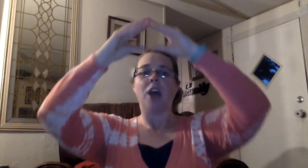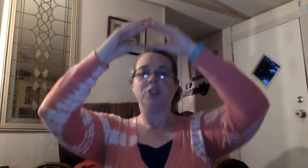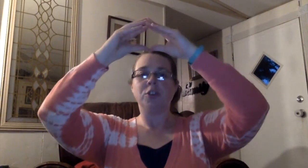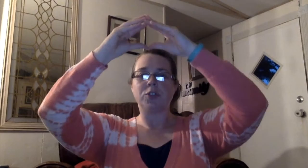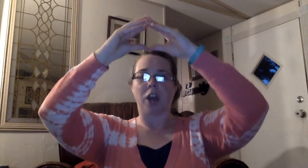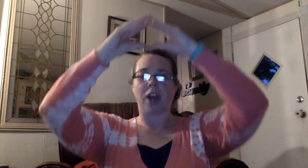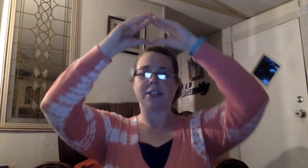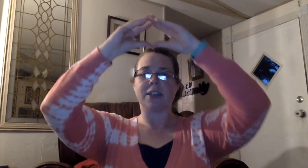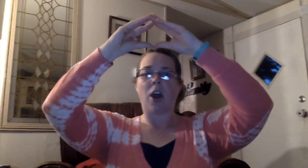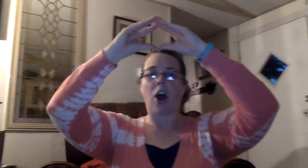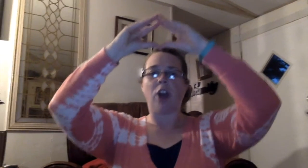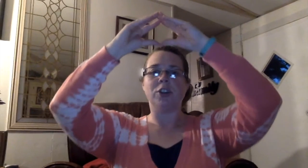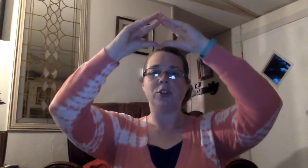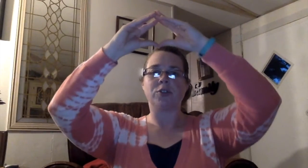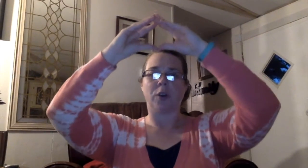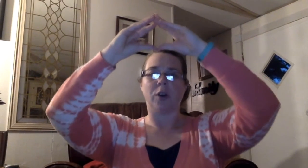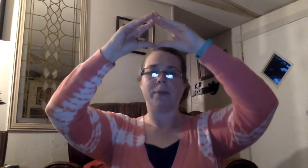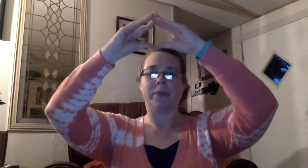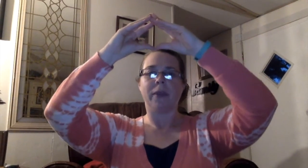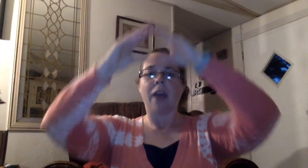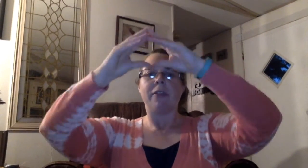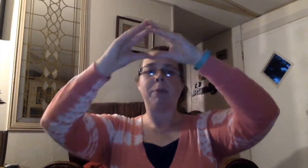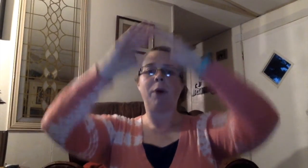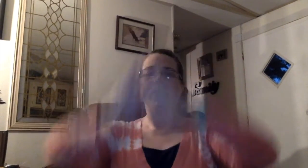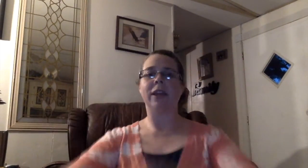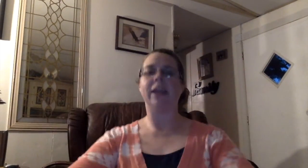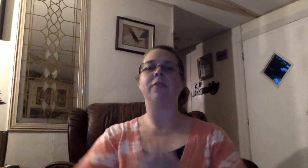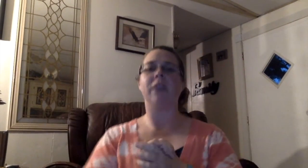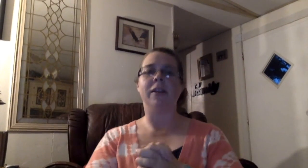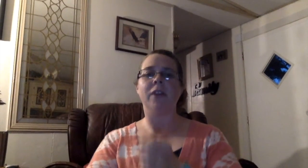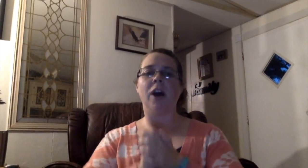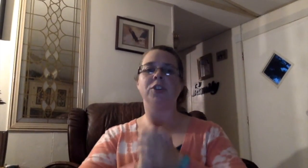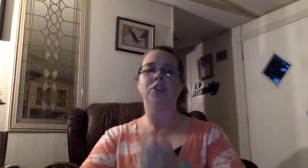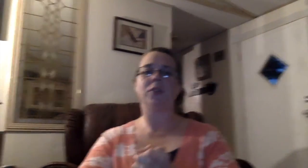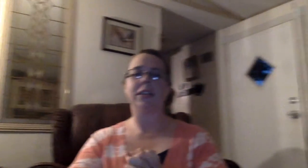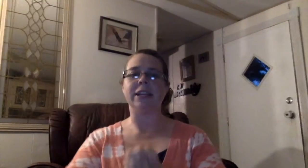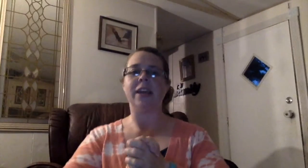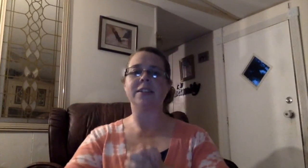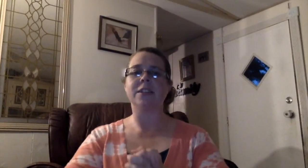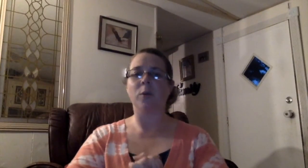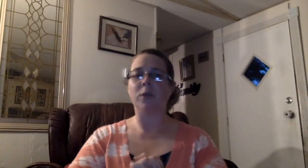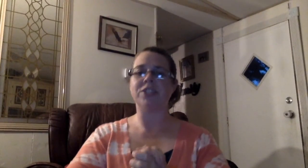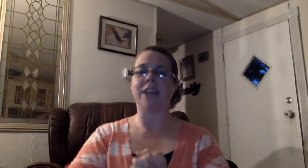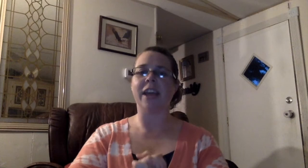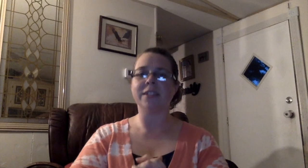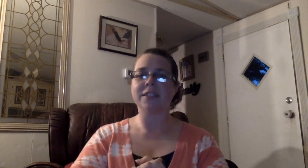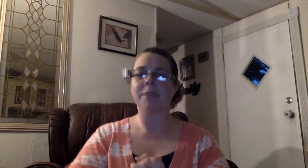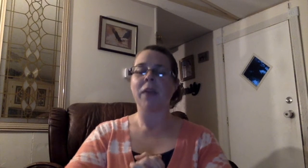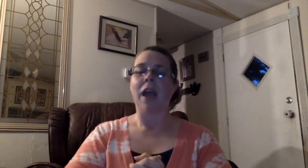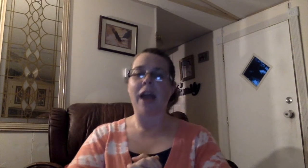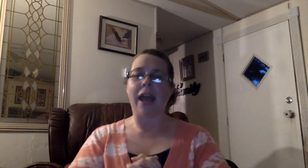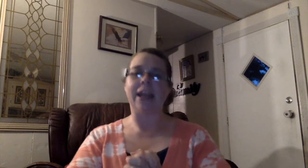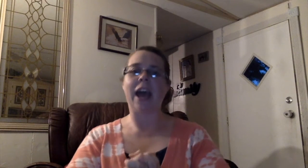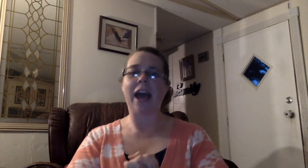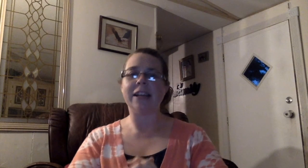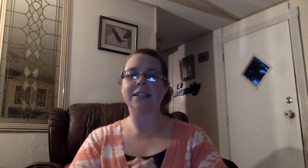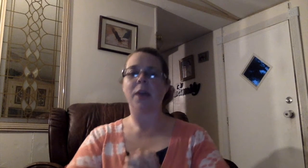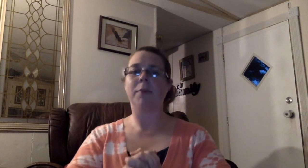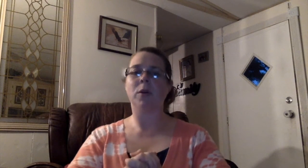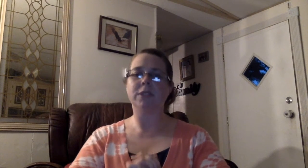Neutrons are neutral, they both live in the nucleus, which is dense, and has most